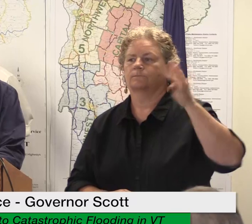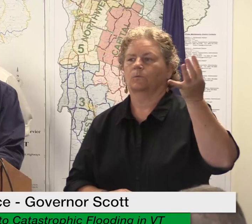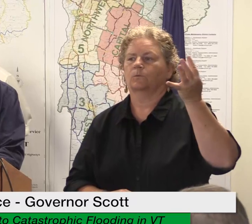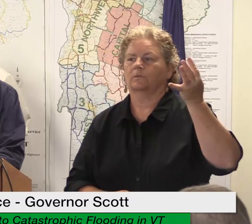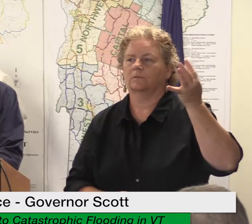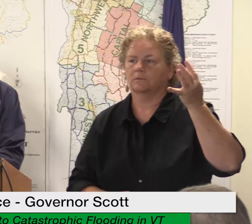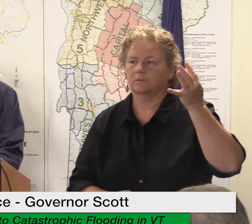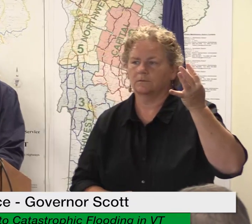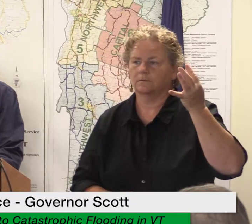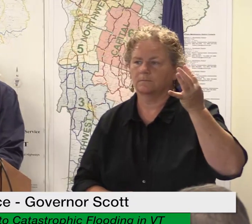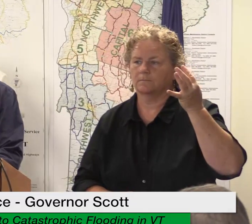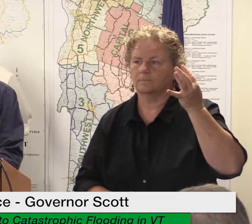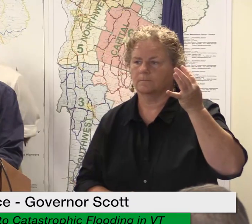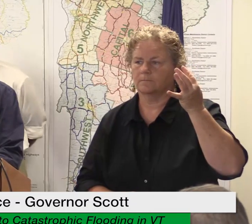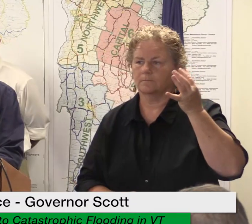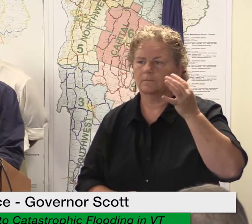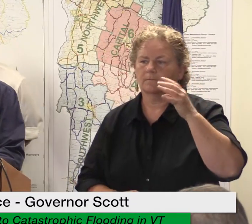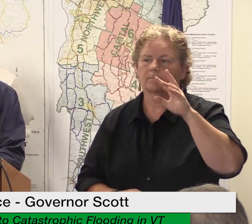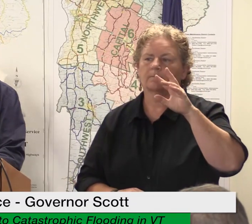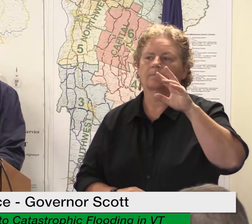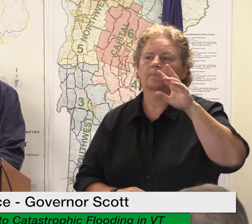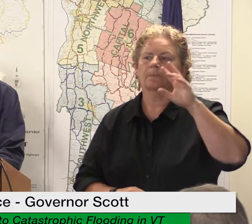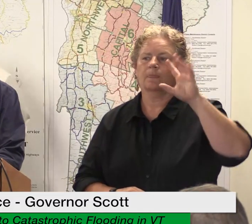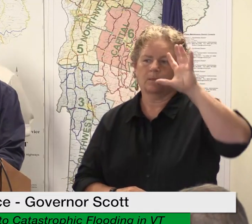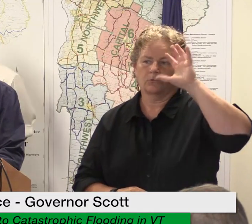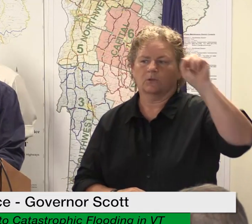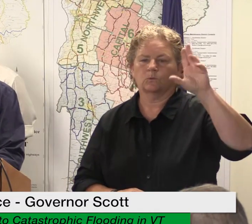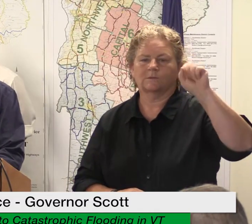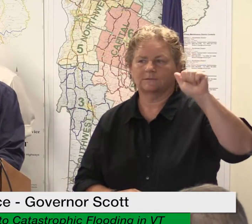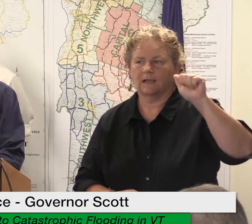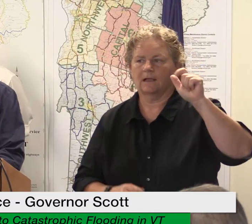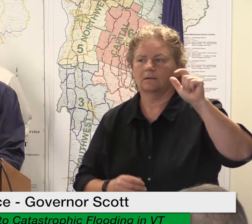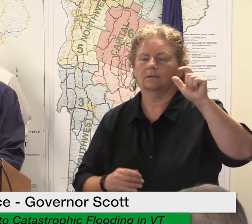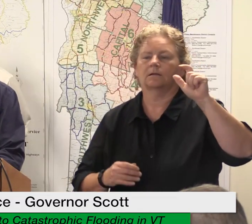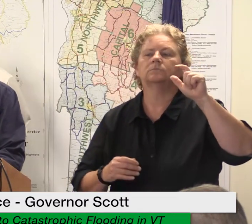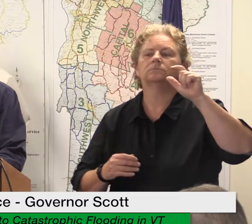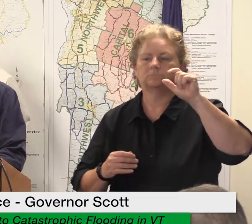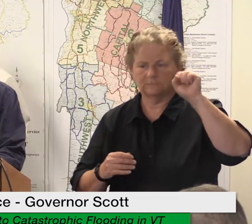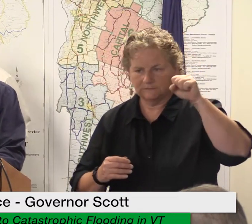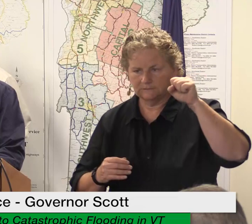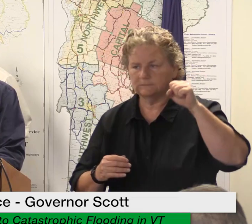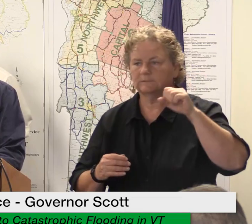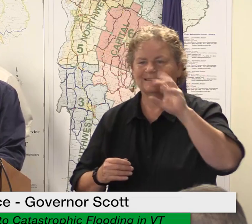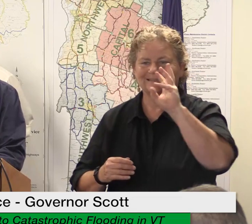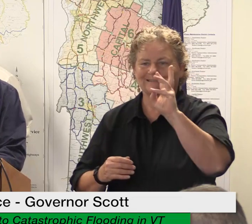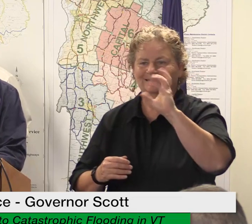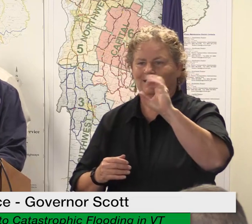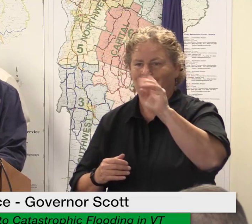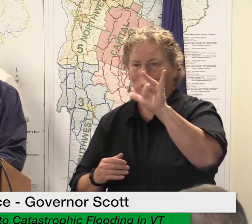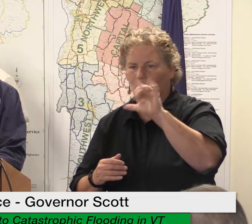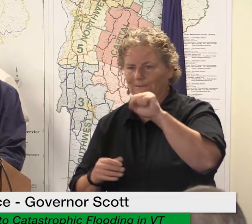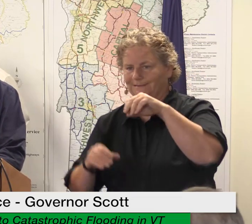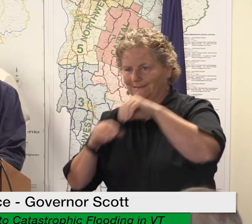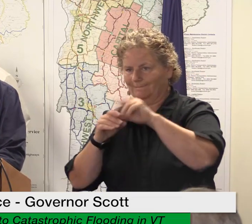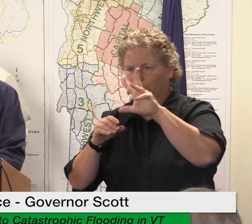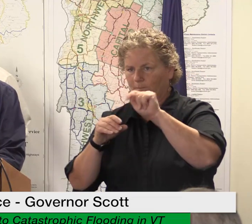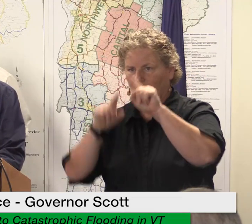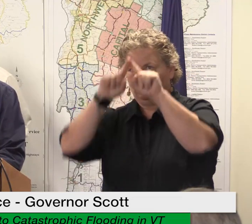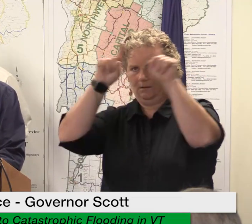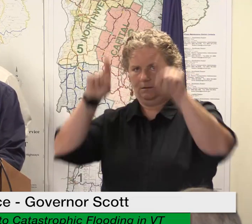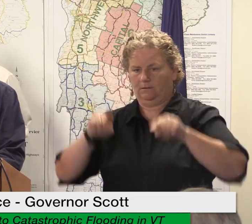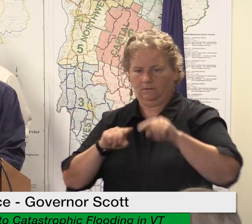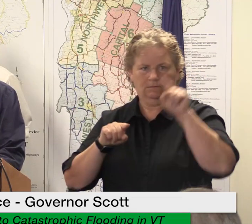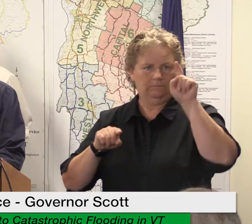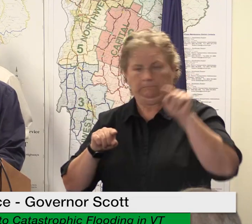counties for injuries individual assistance and emergency protective measures for the state of vermont the president added